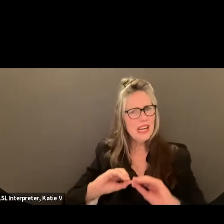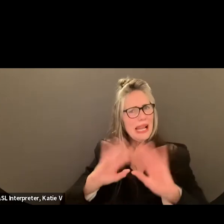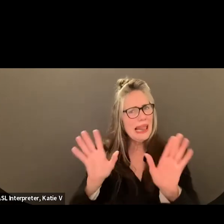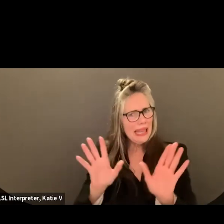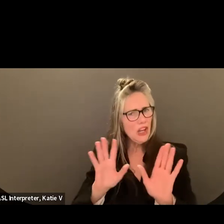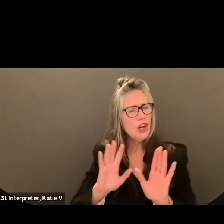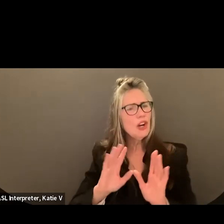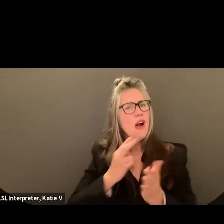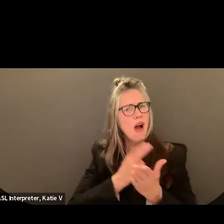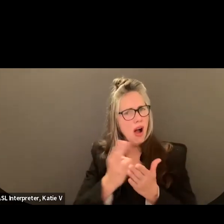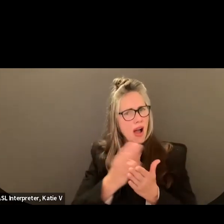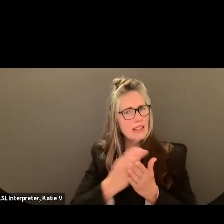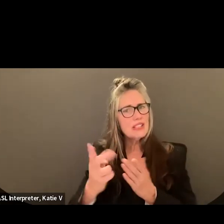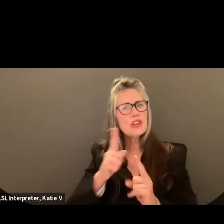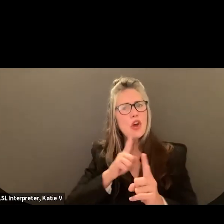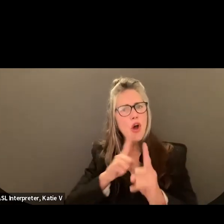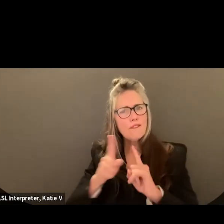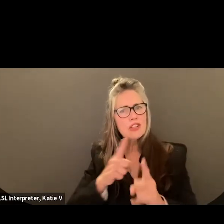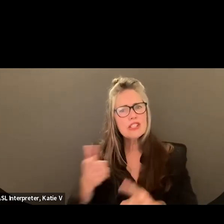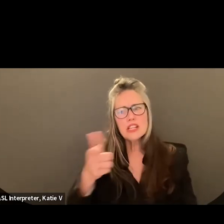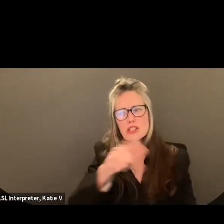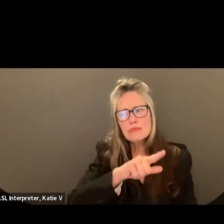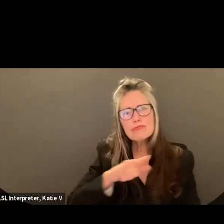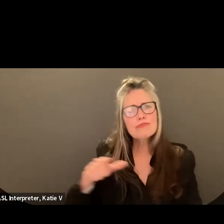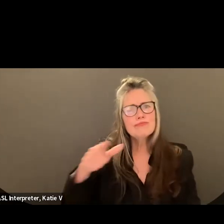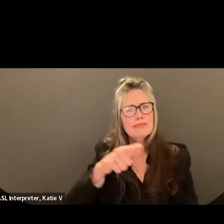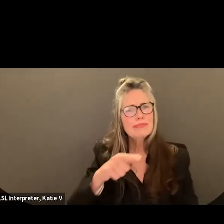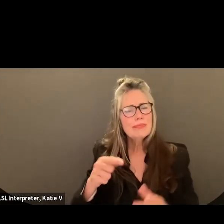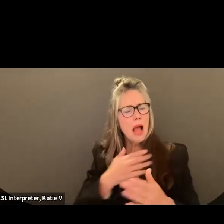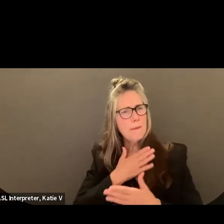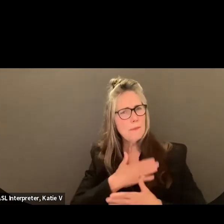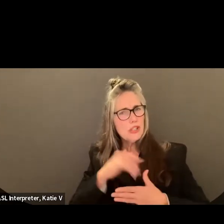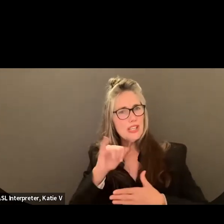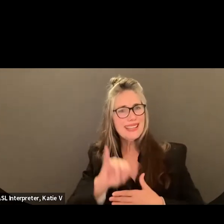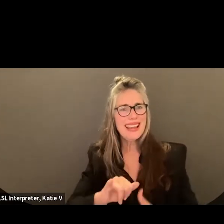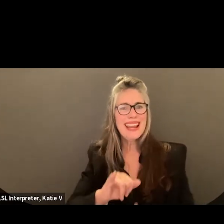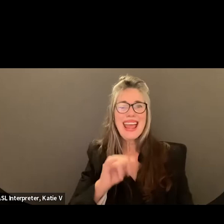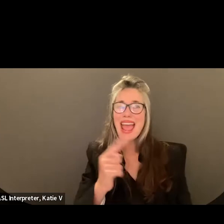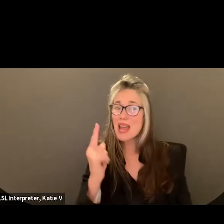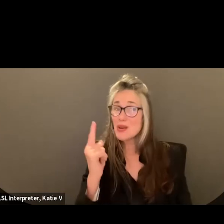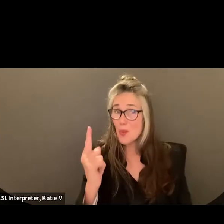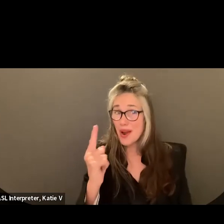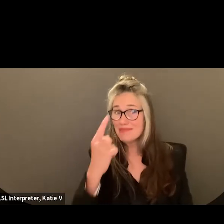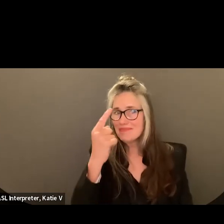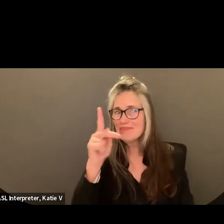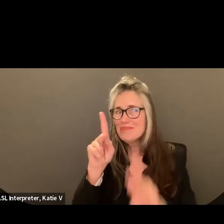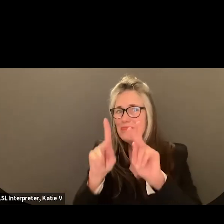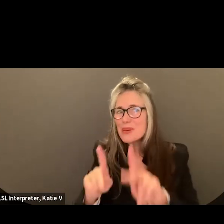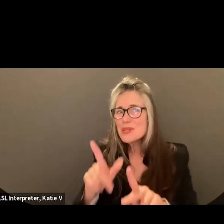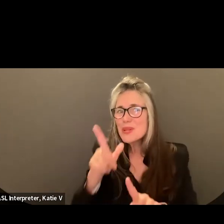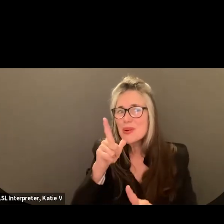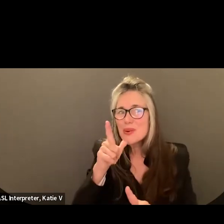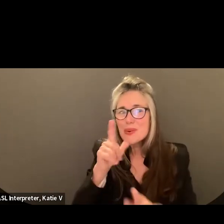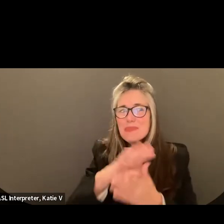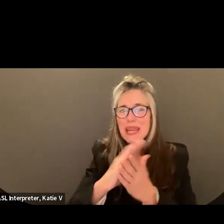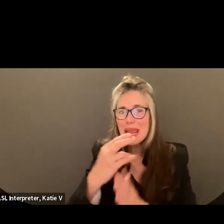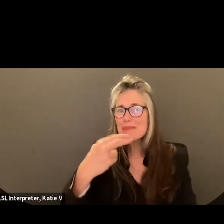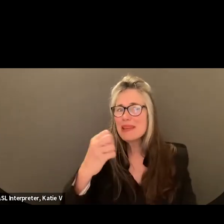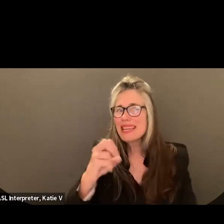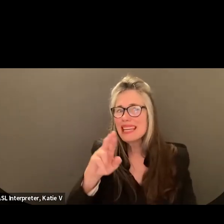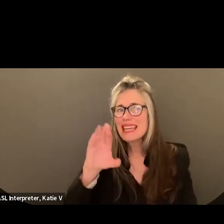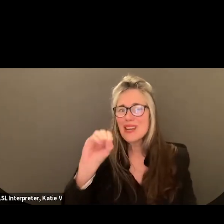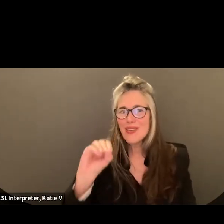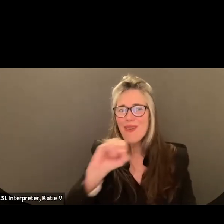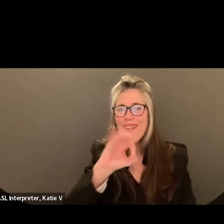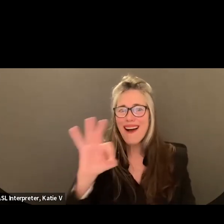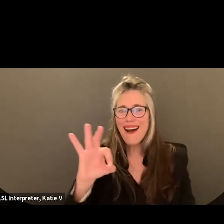conversation. And then I think because there was a hero in the heart in that room actually there was a testimony of someone that they were sharing